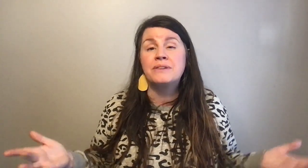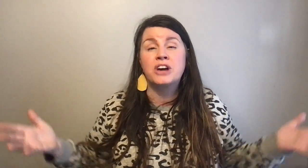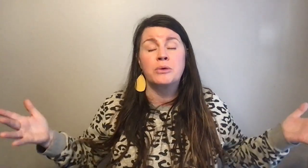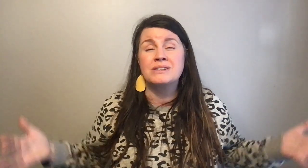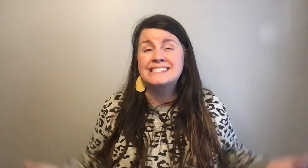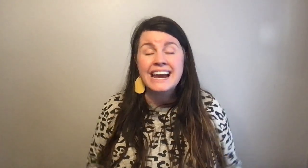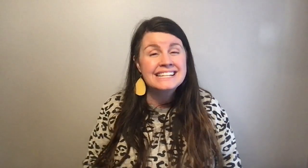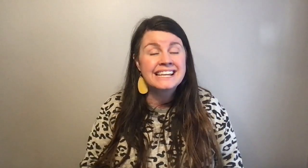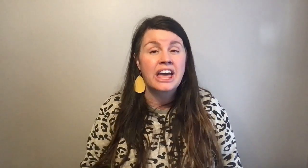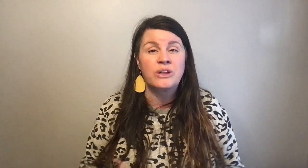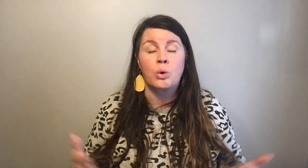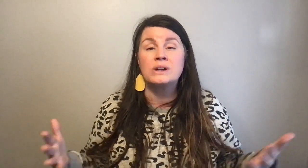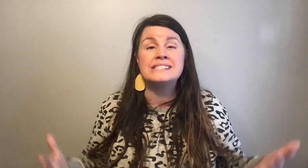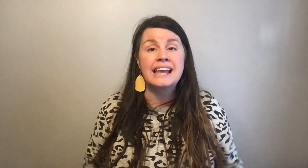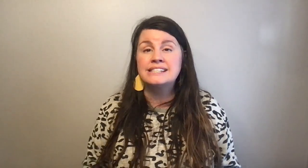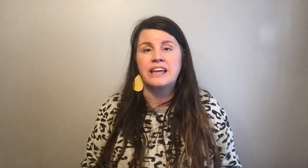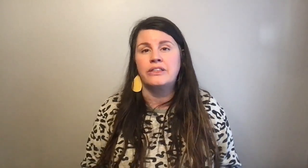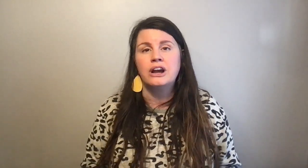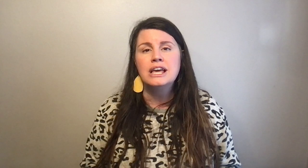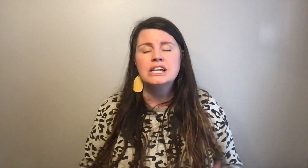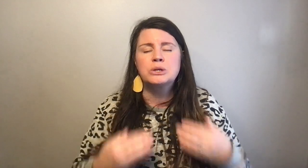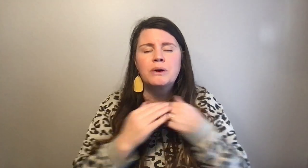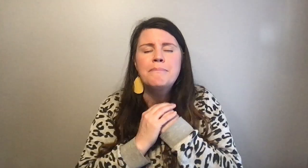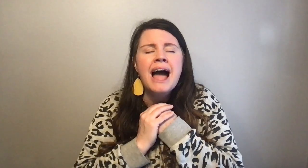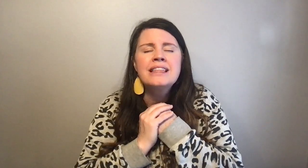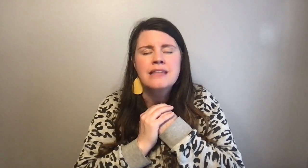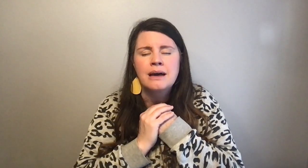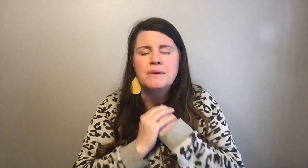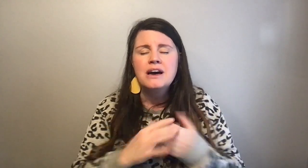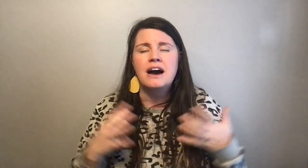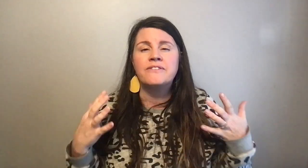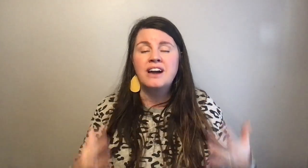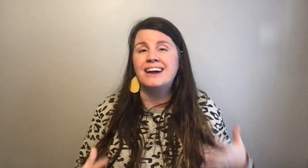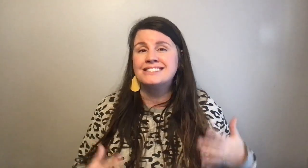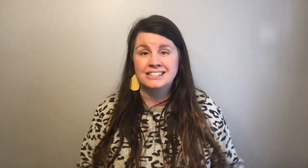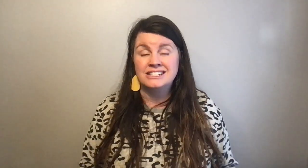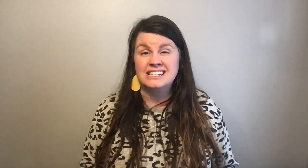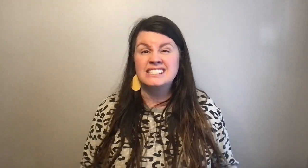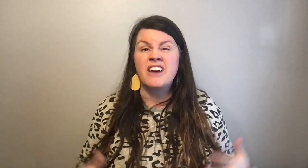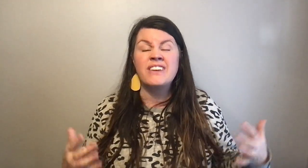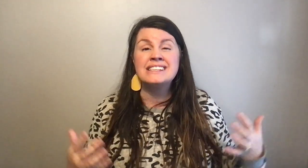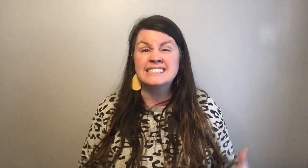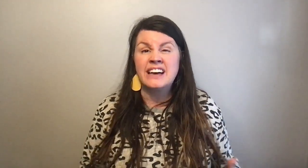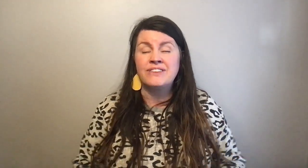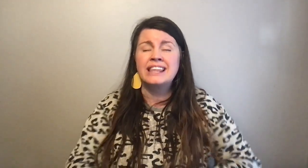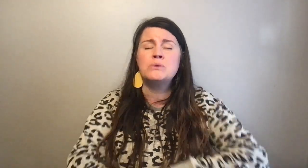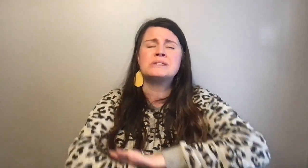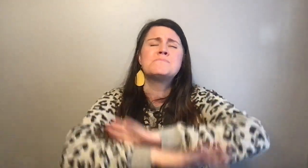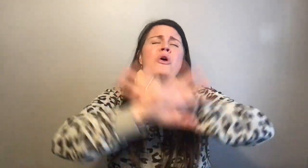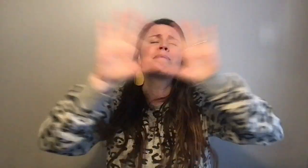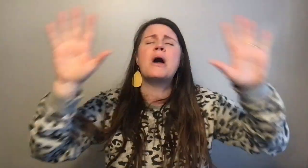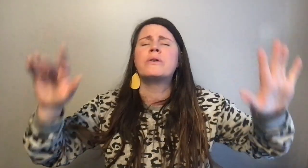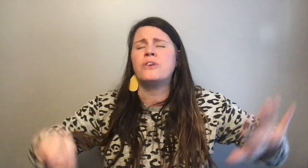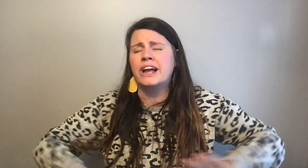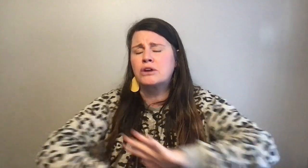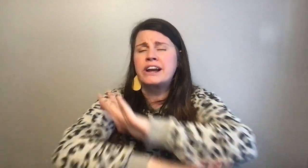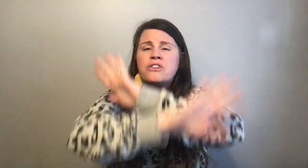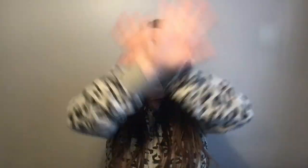of God recited together or sang together to remind them of God's goodness, of His love, that He was more powerful and greater than